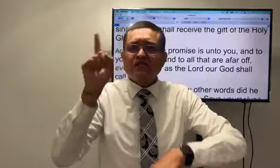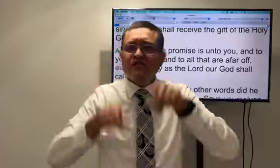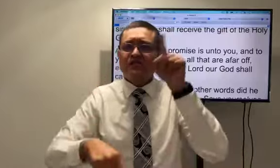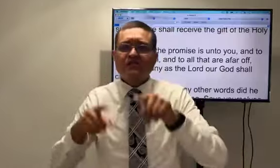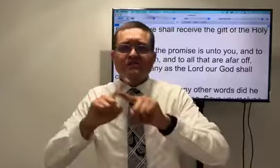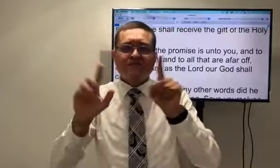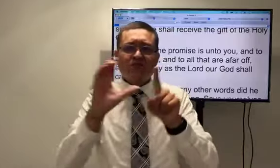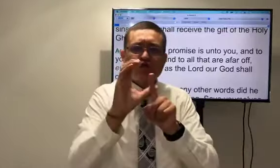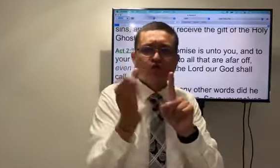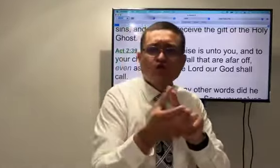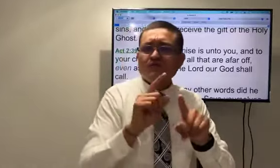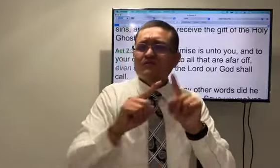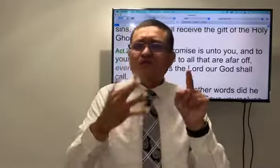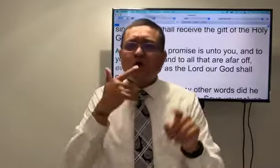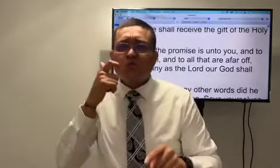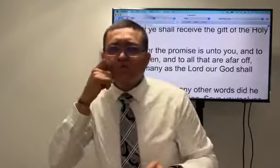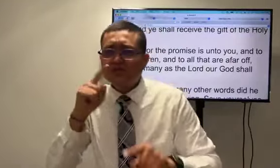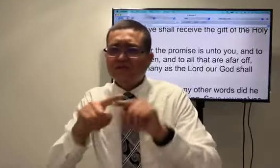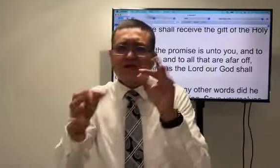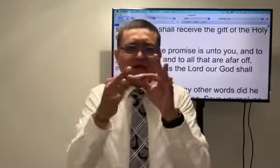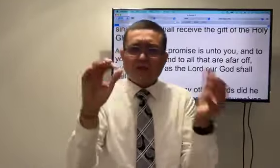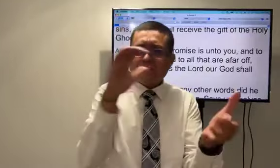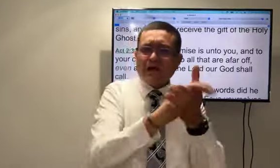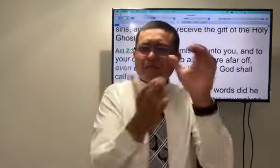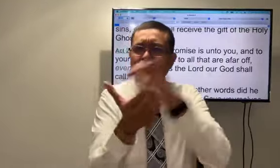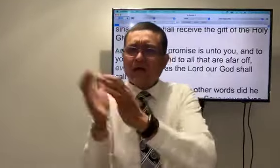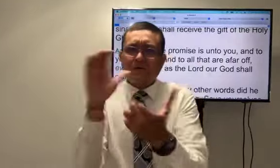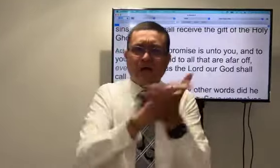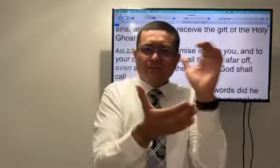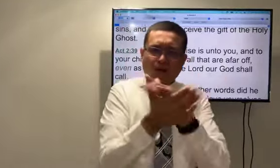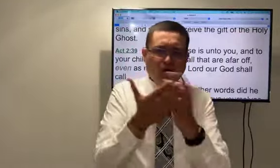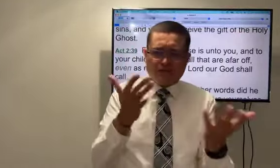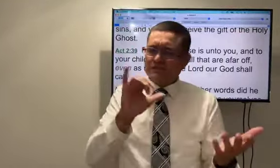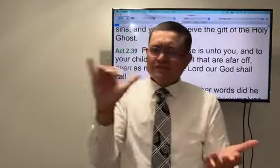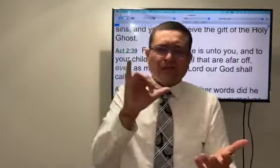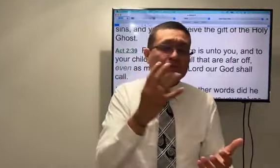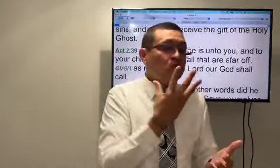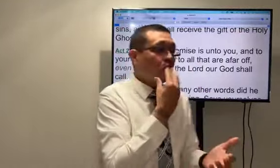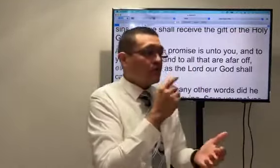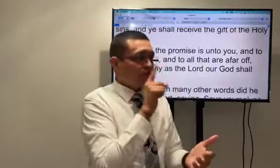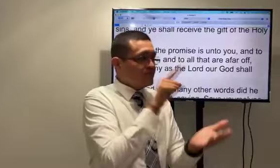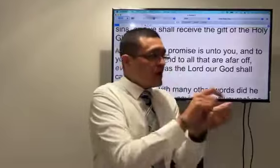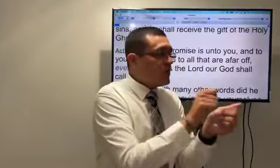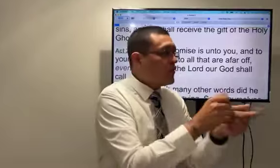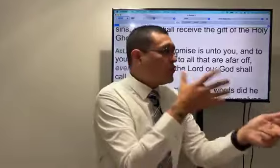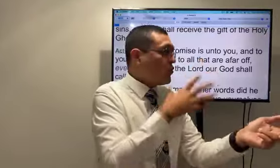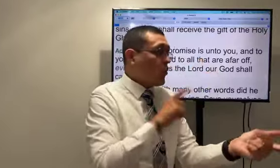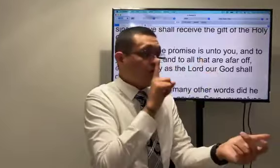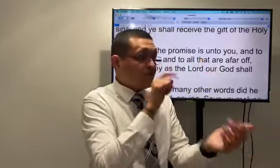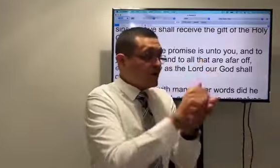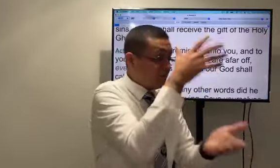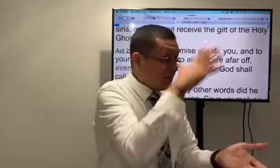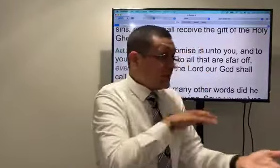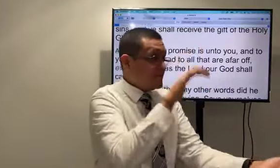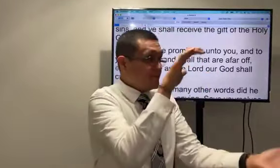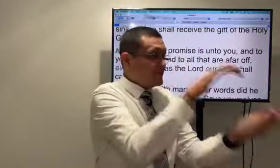you know some believe that you have to fall in with your culture and not cross marry from culture to culture